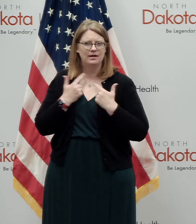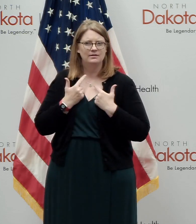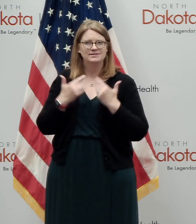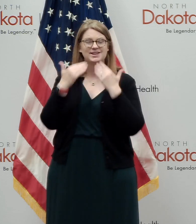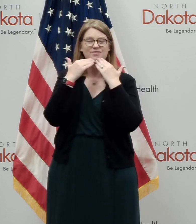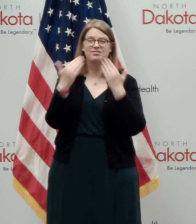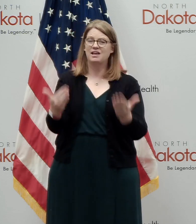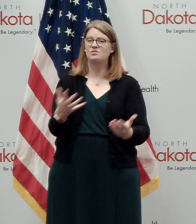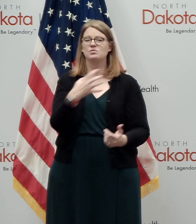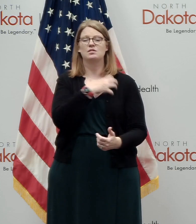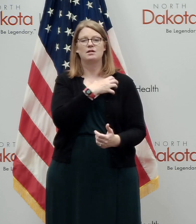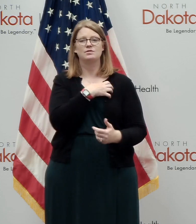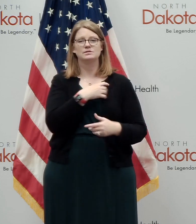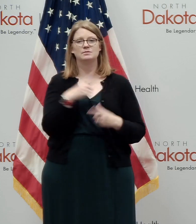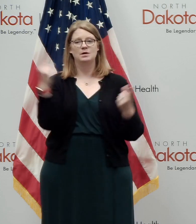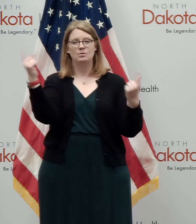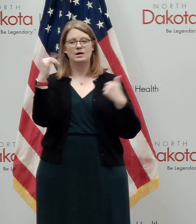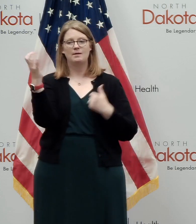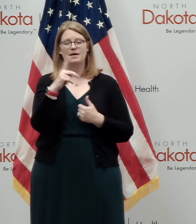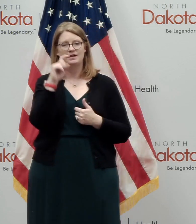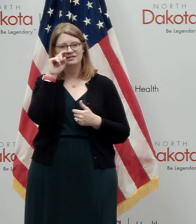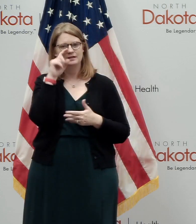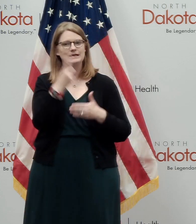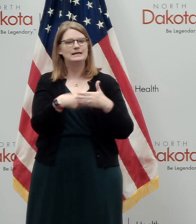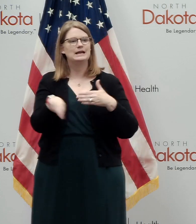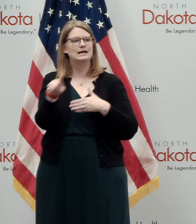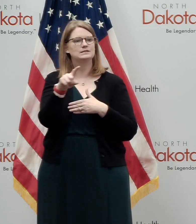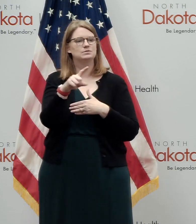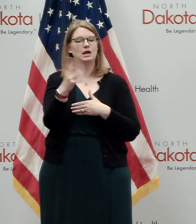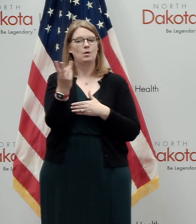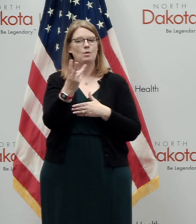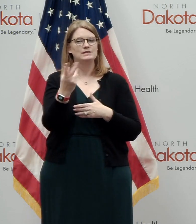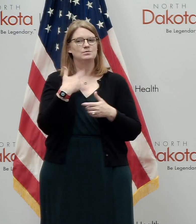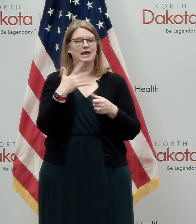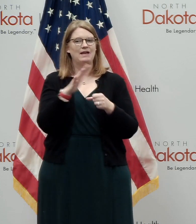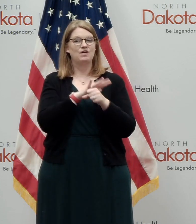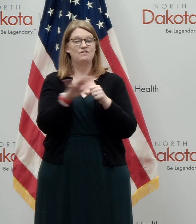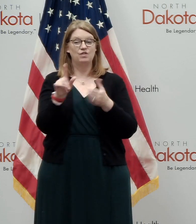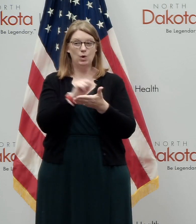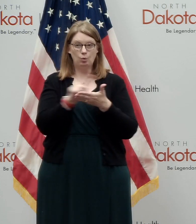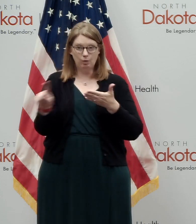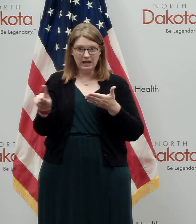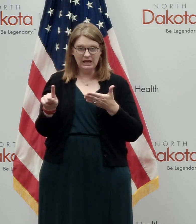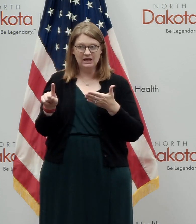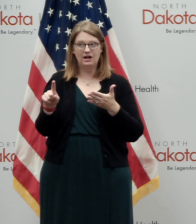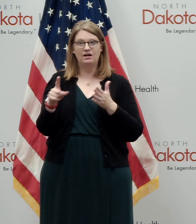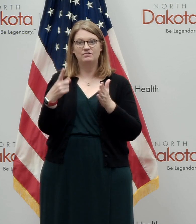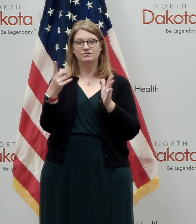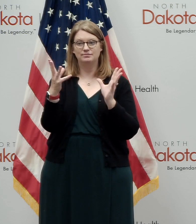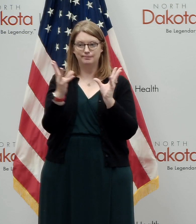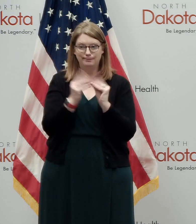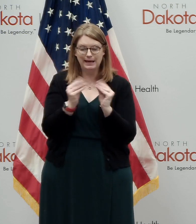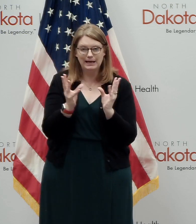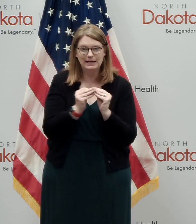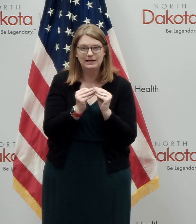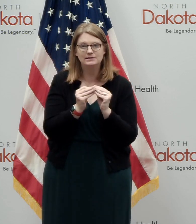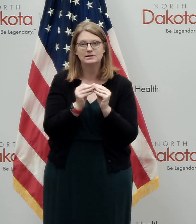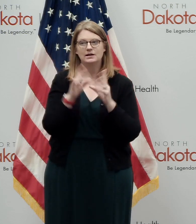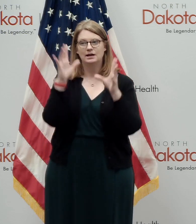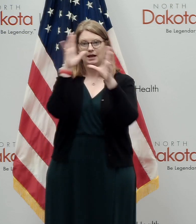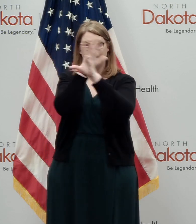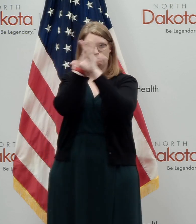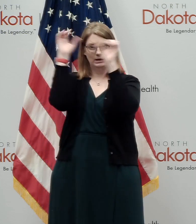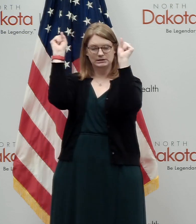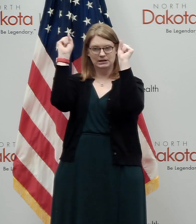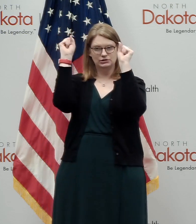great law enforcement. We'll be back here, uh, next Wednesday. We've got a full week of constitutional meetings and, uh, presidential,